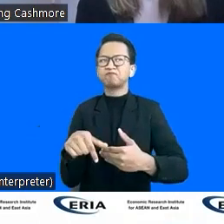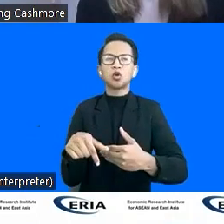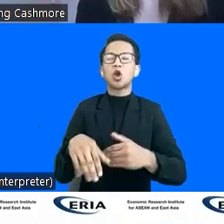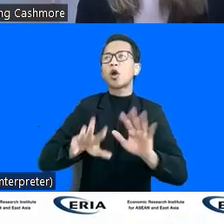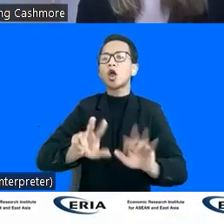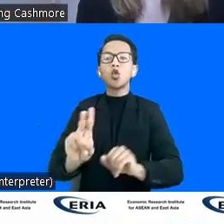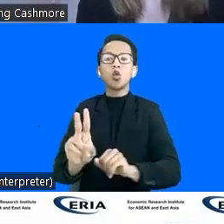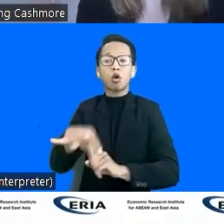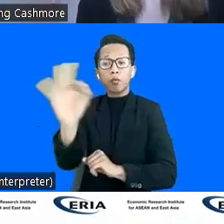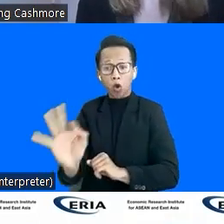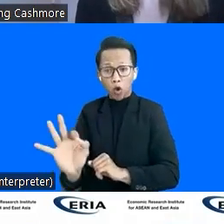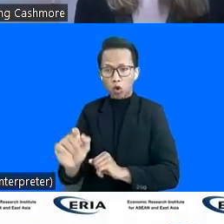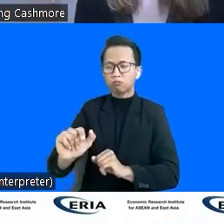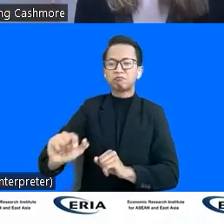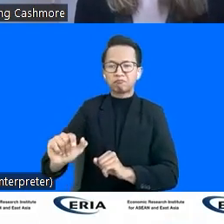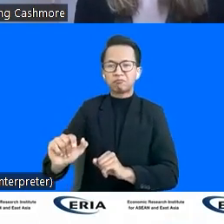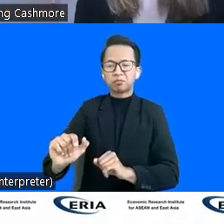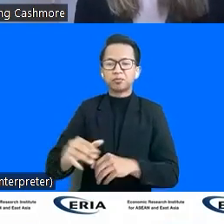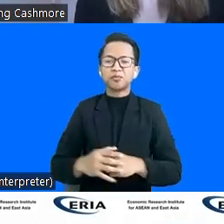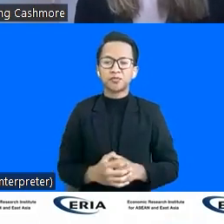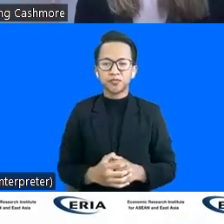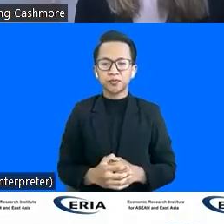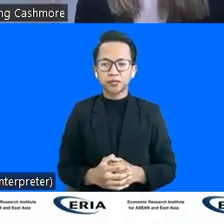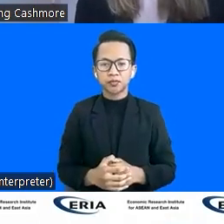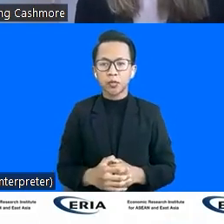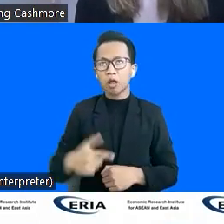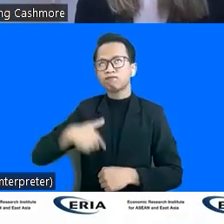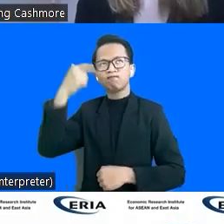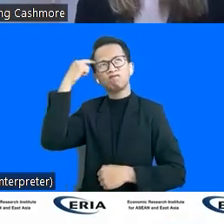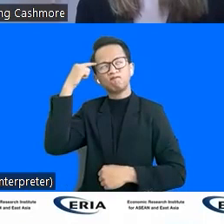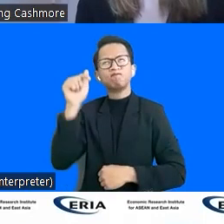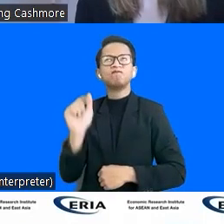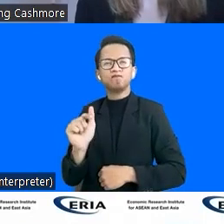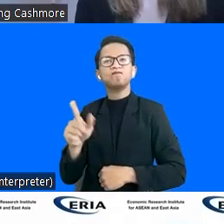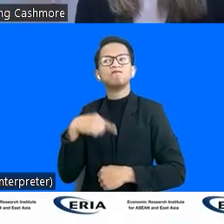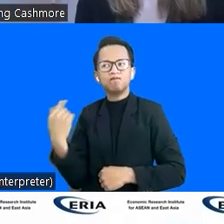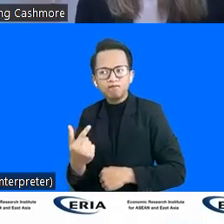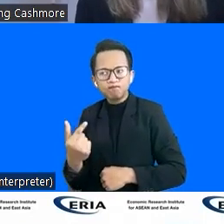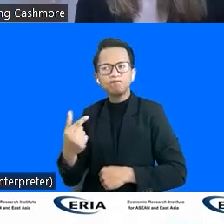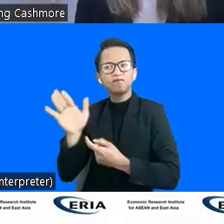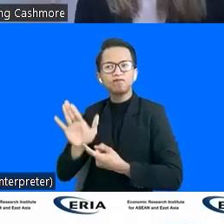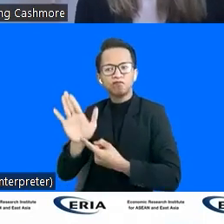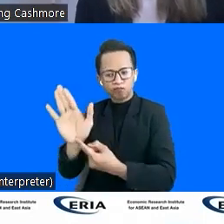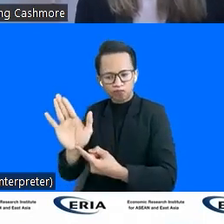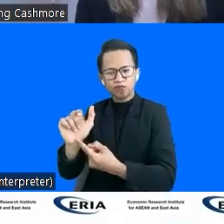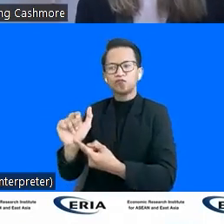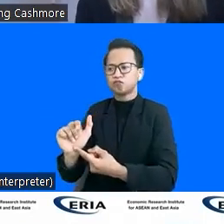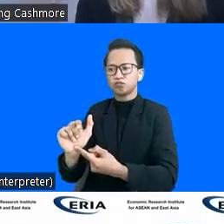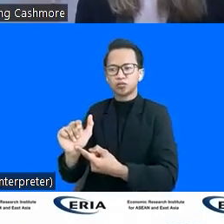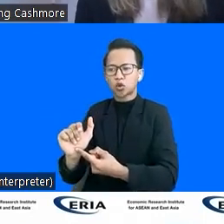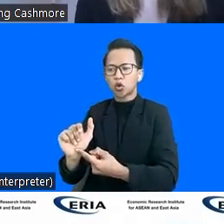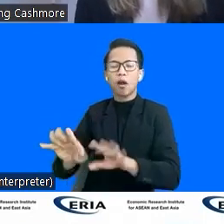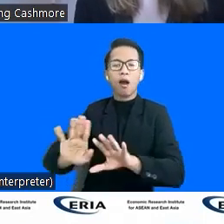% of their peers. And I think it also we can highlight that it's even more complicated for girls.